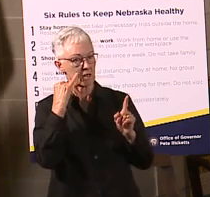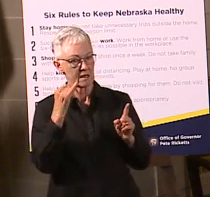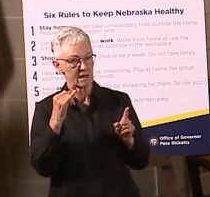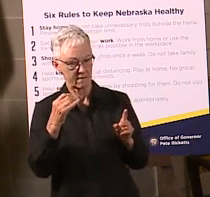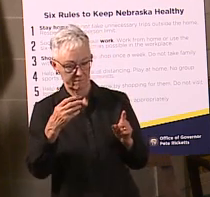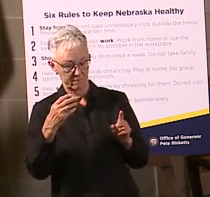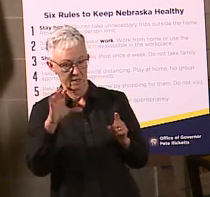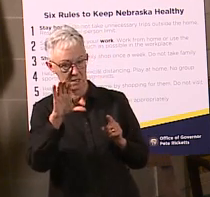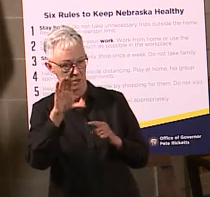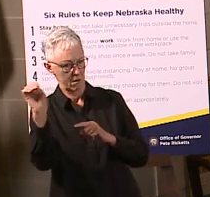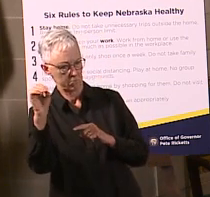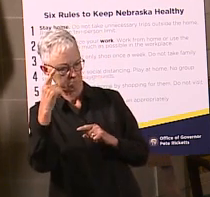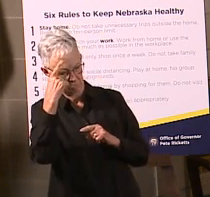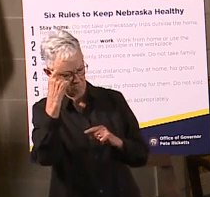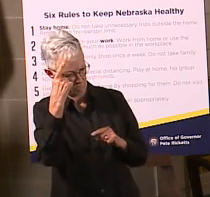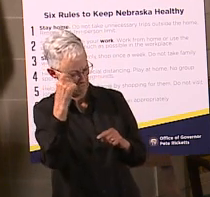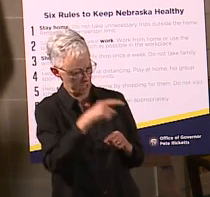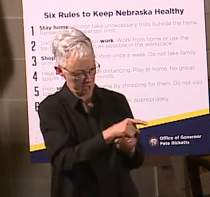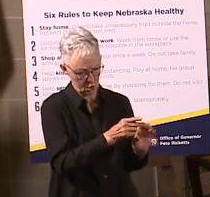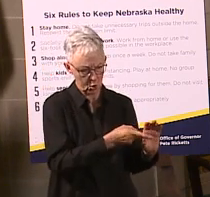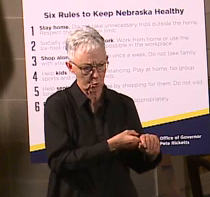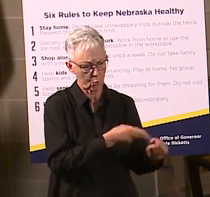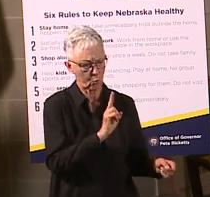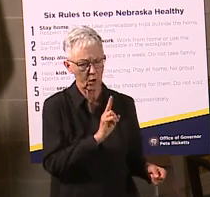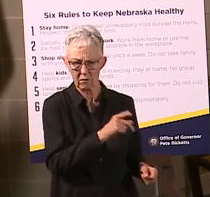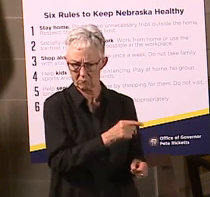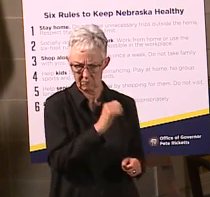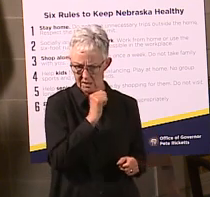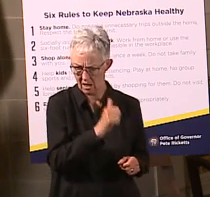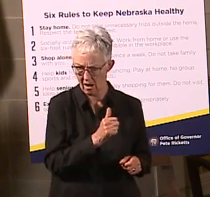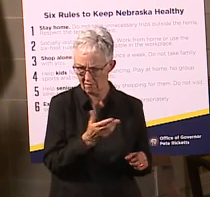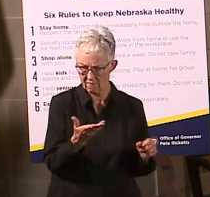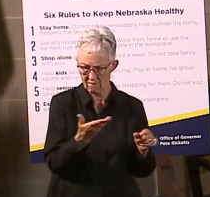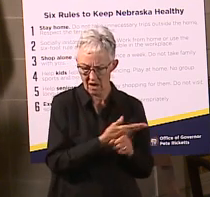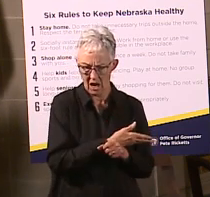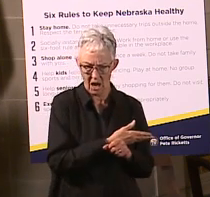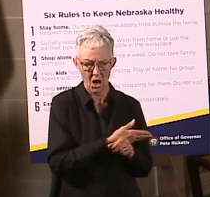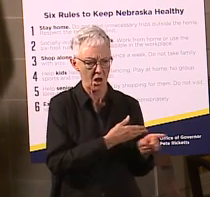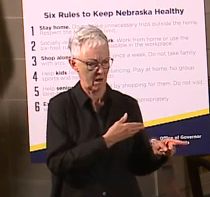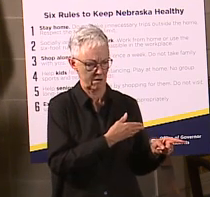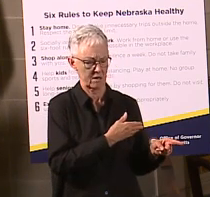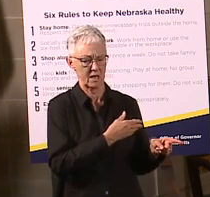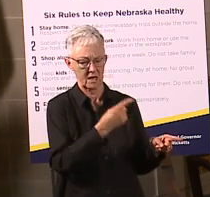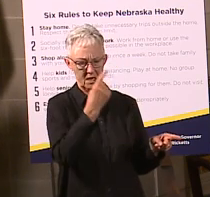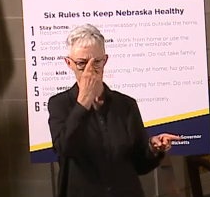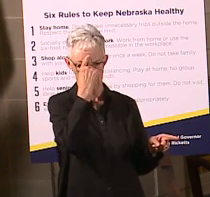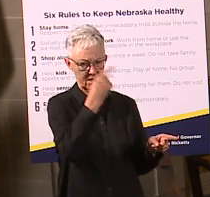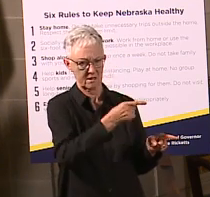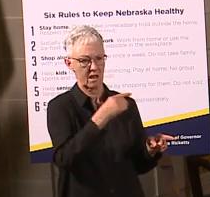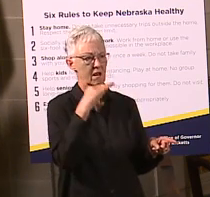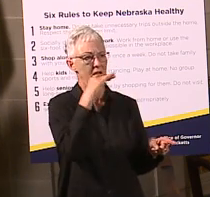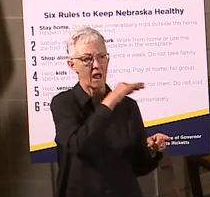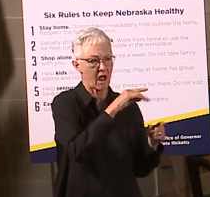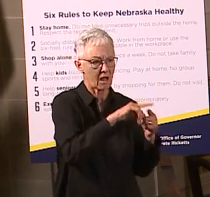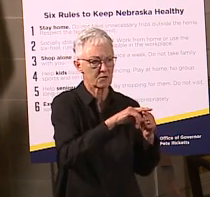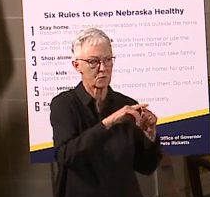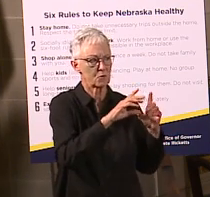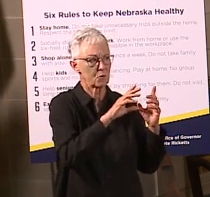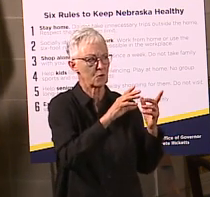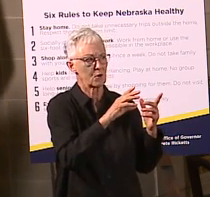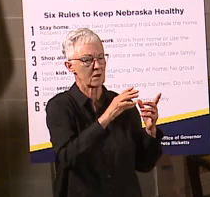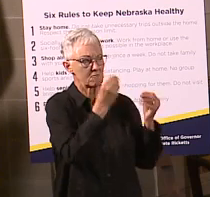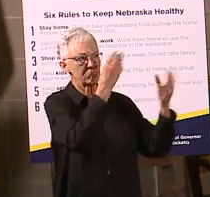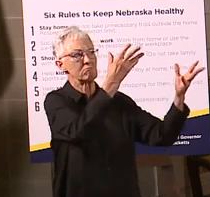and was not fired as maybe misrepresenting that, they should contact the Department of Labor to be able to get that